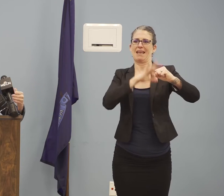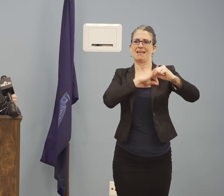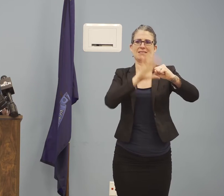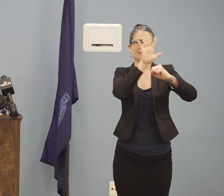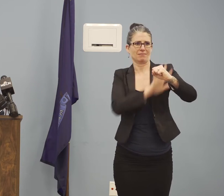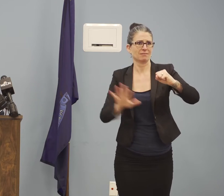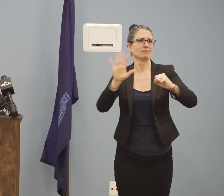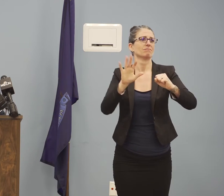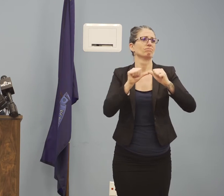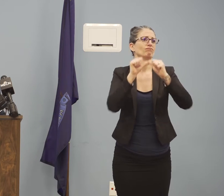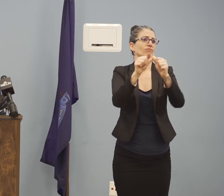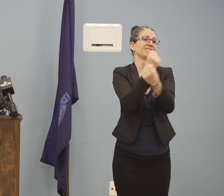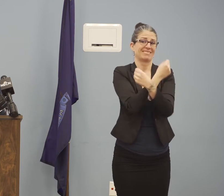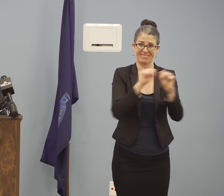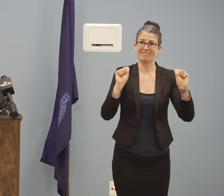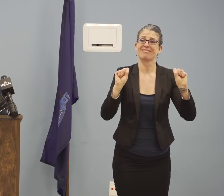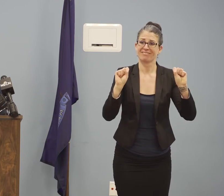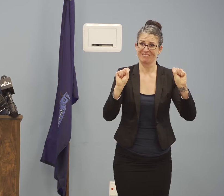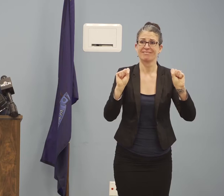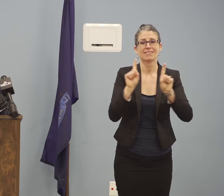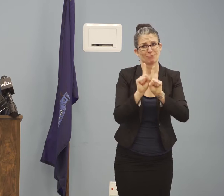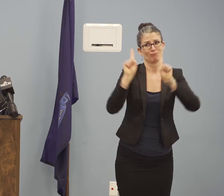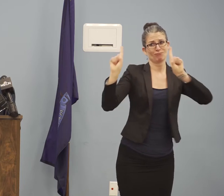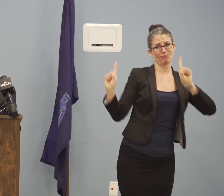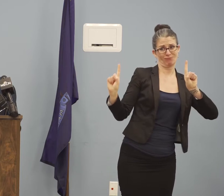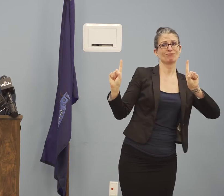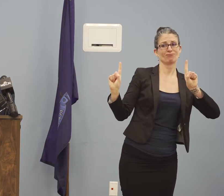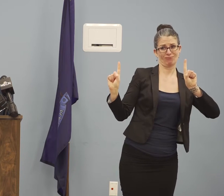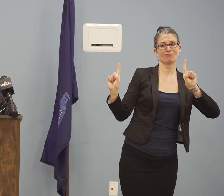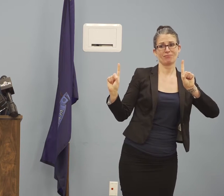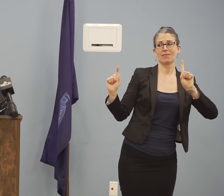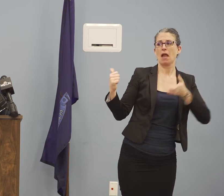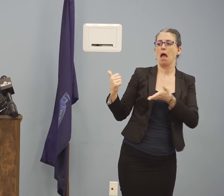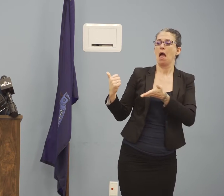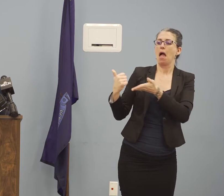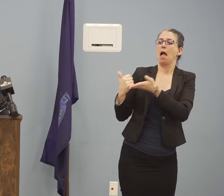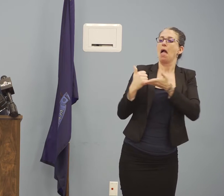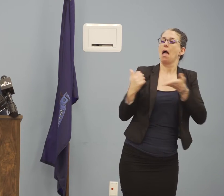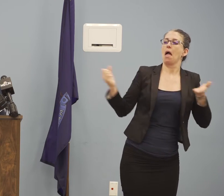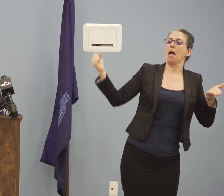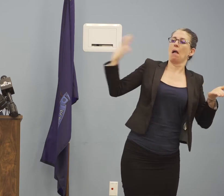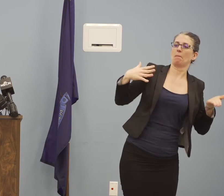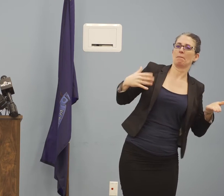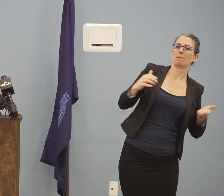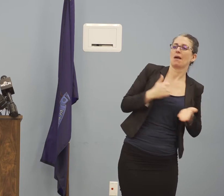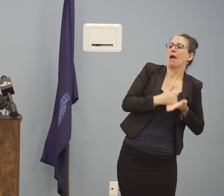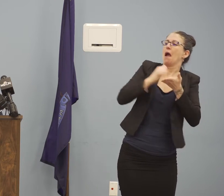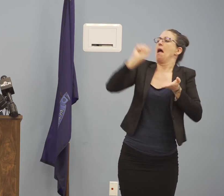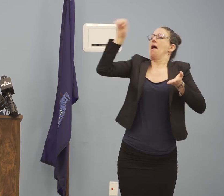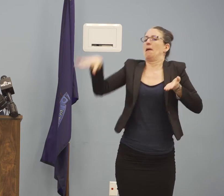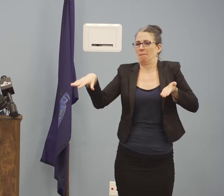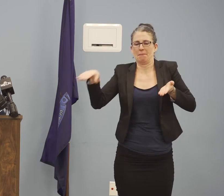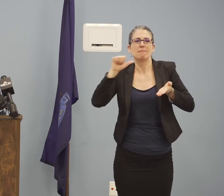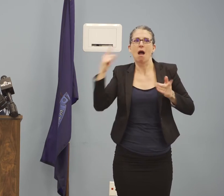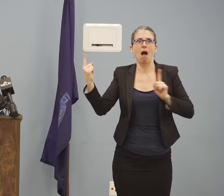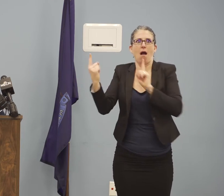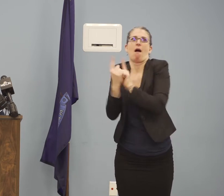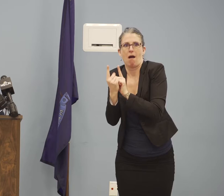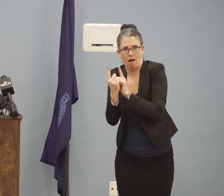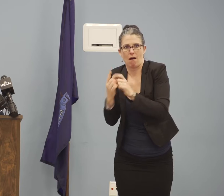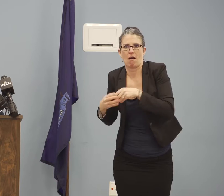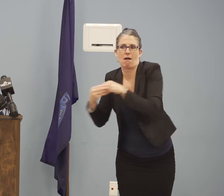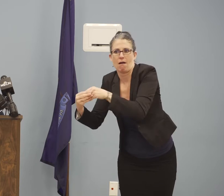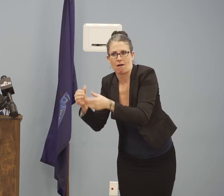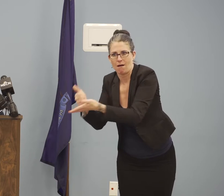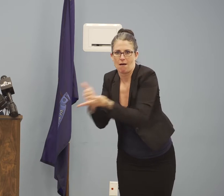us together again. Maine is sacrificing, but Maine is standing strong. Maine people are